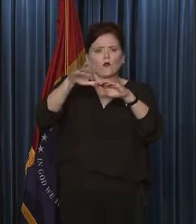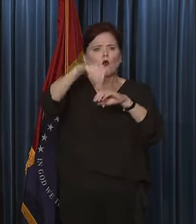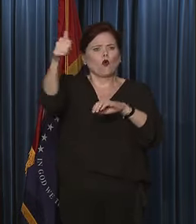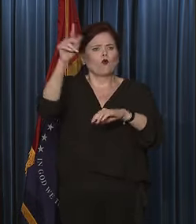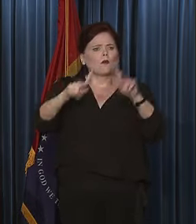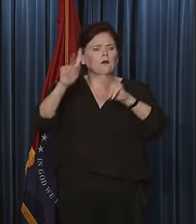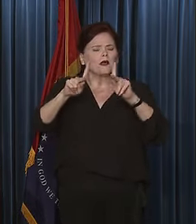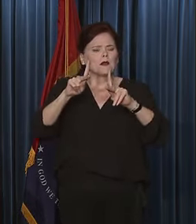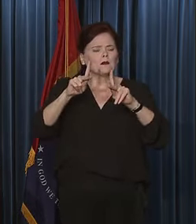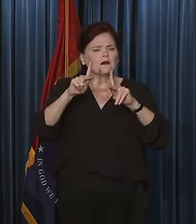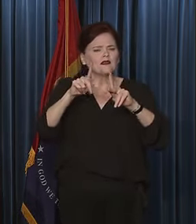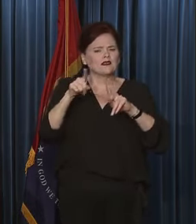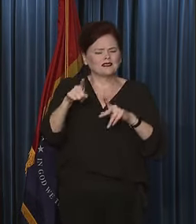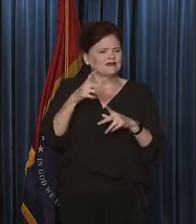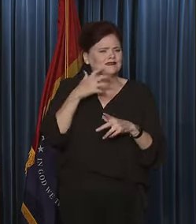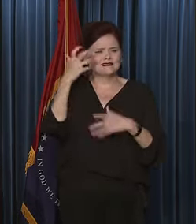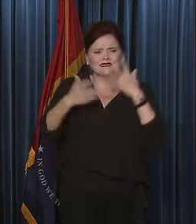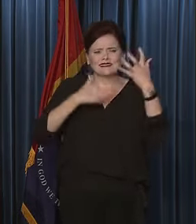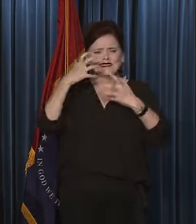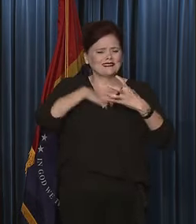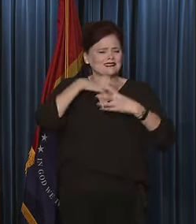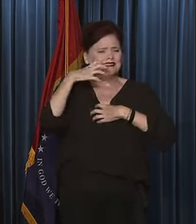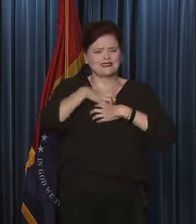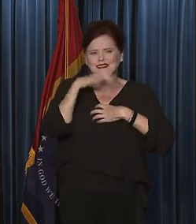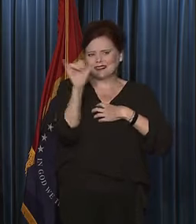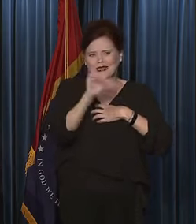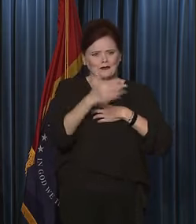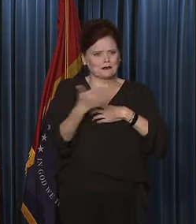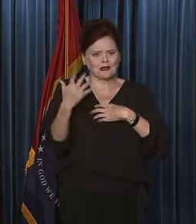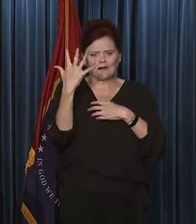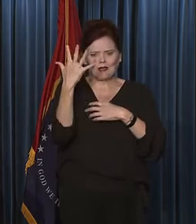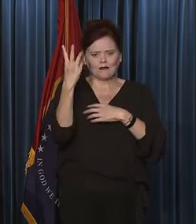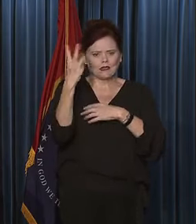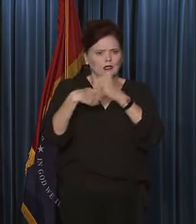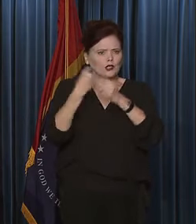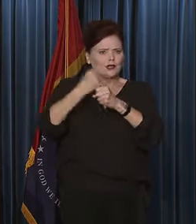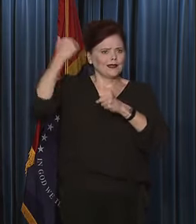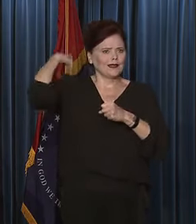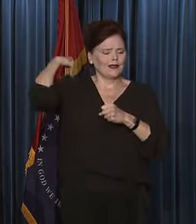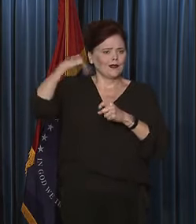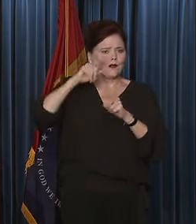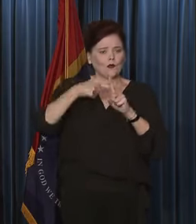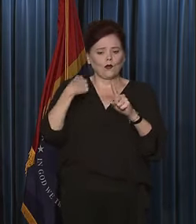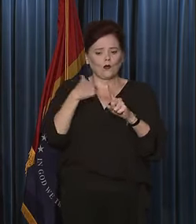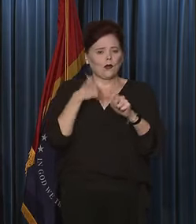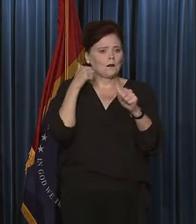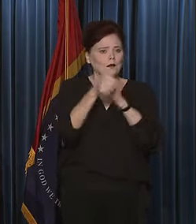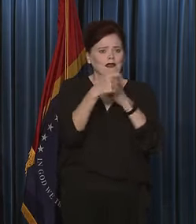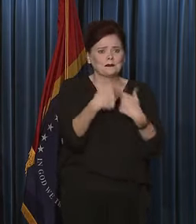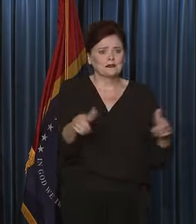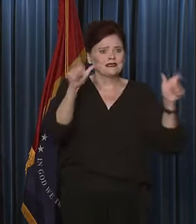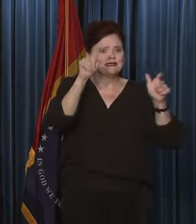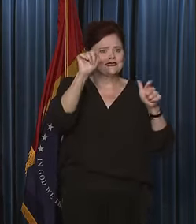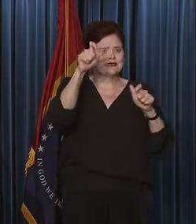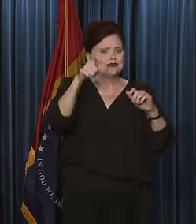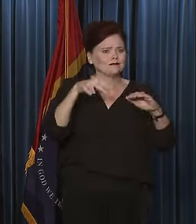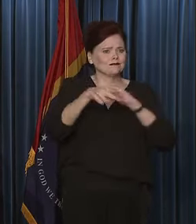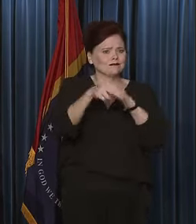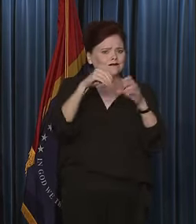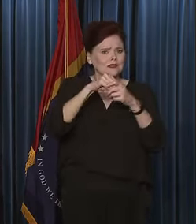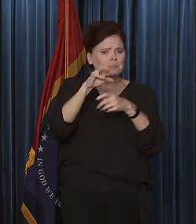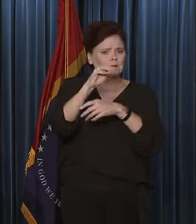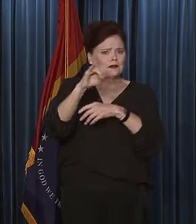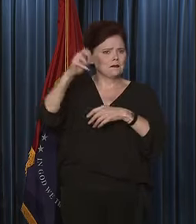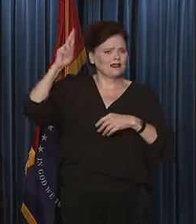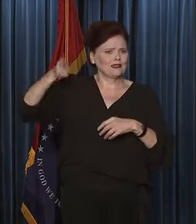were screaming exactly the same thing five or six years ago when we passed the largest tax cut in Mississippi history.